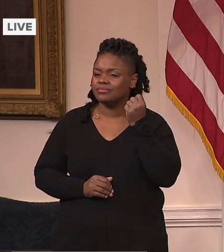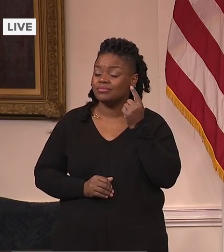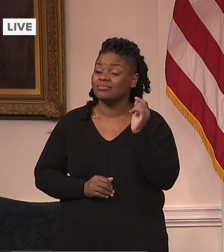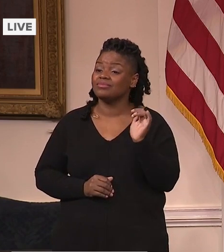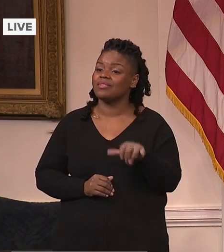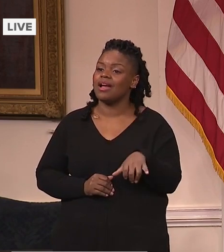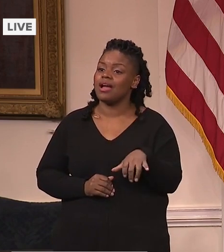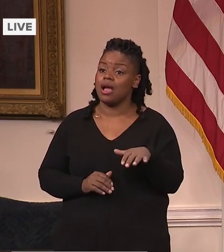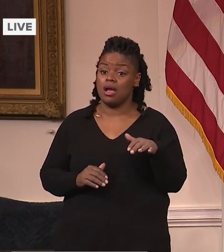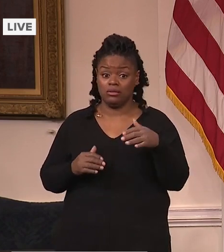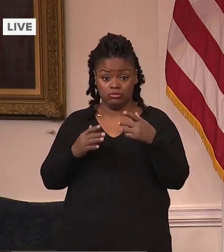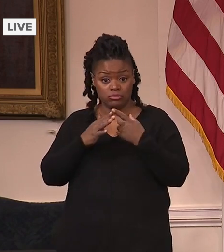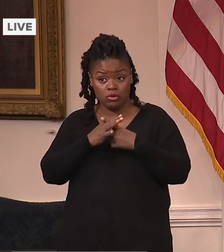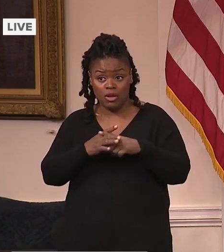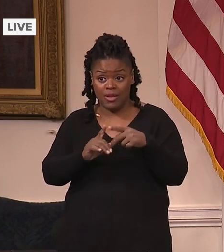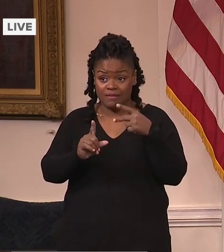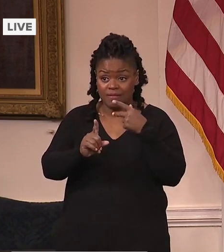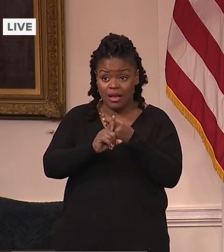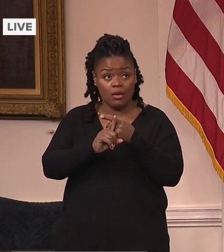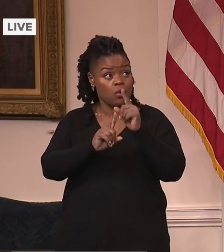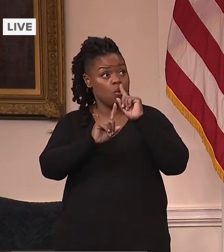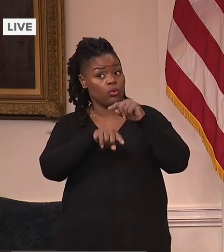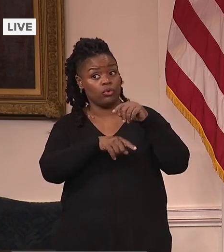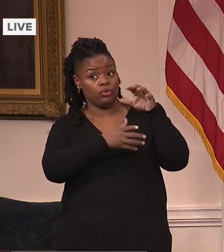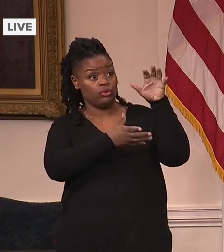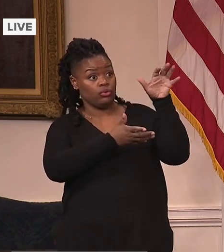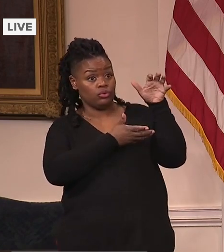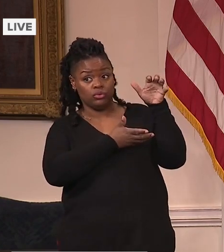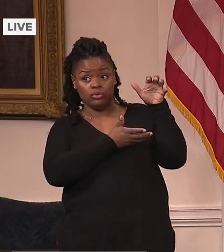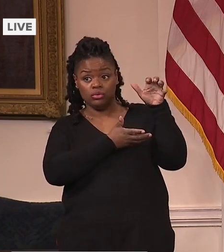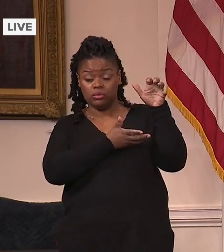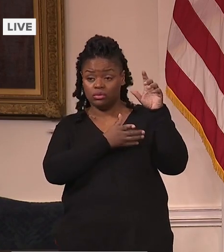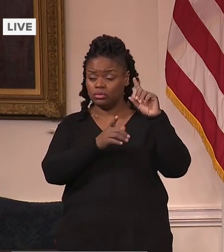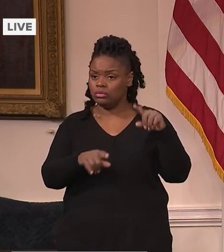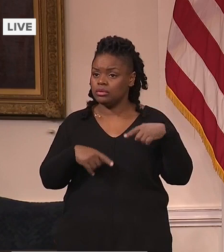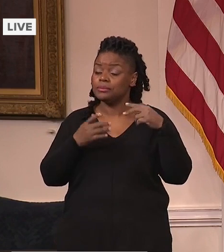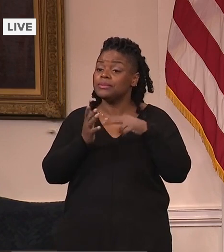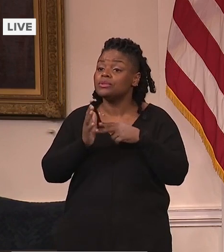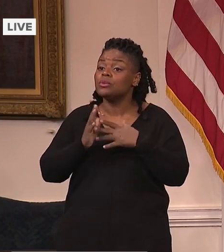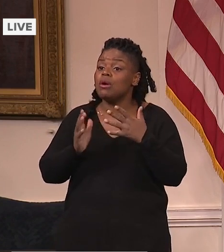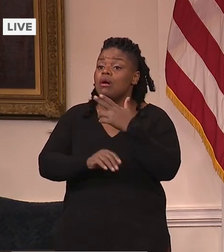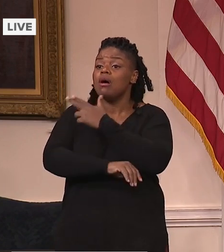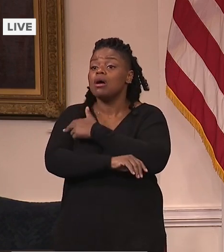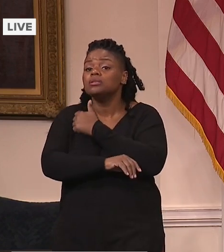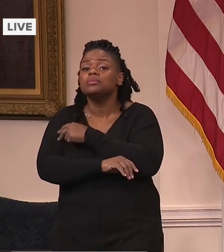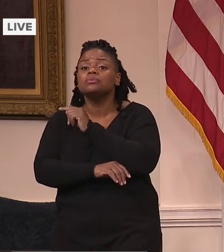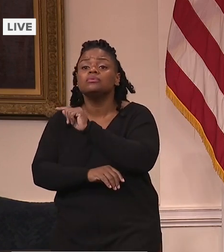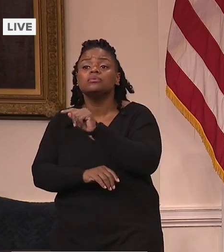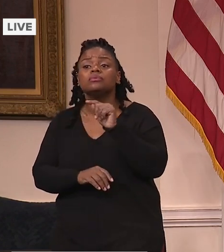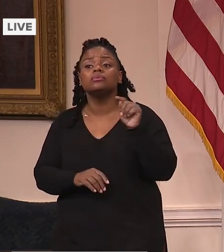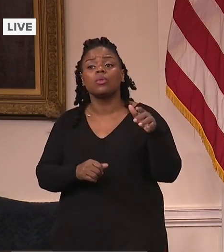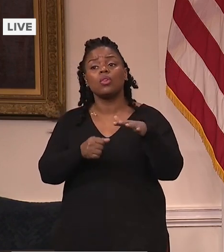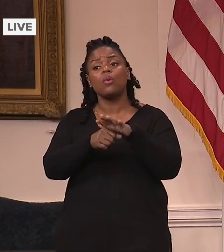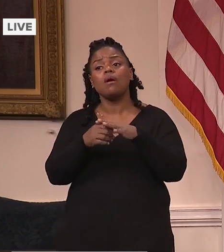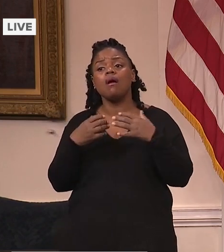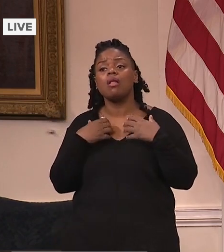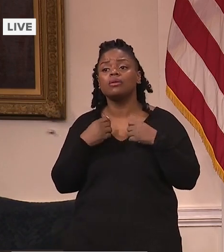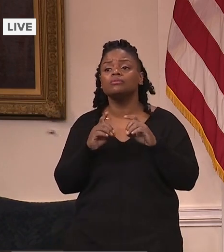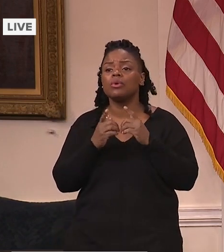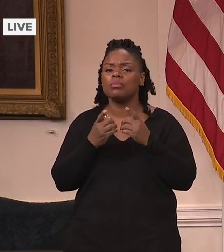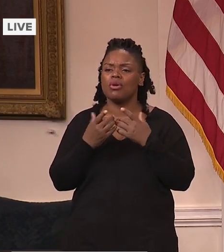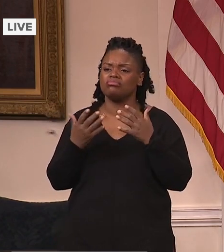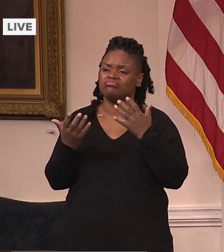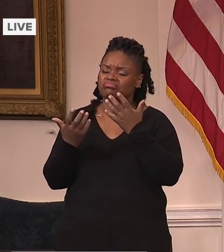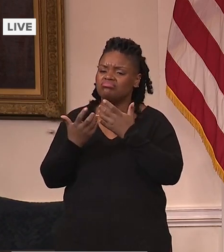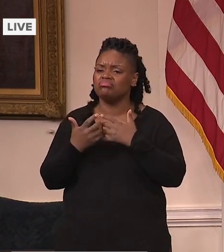begins. And so over the last few weeks, our hospitals and local health departments implementing their plans. There's a lot